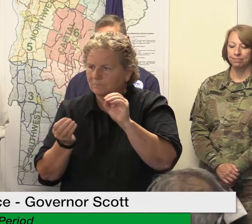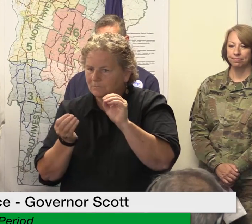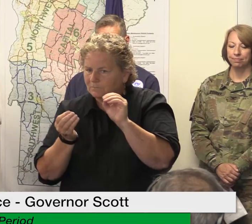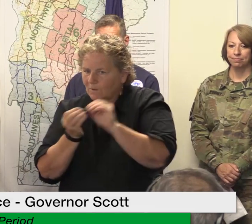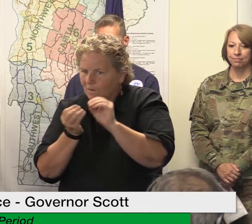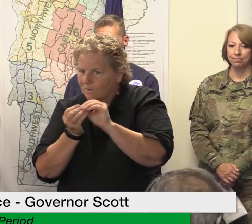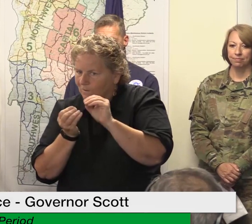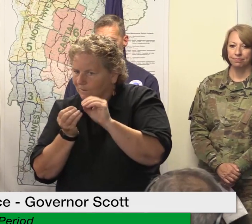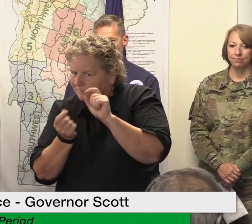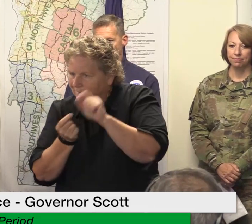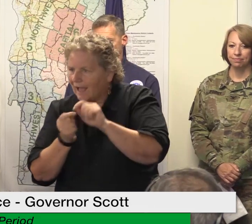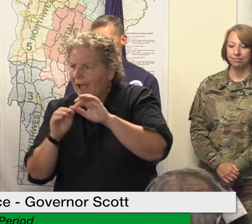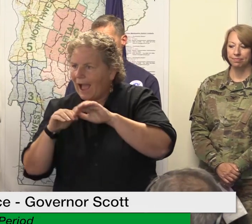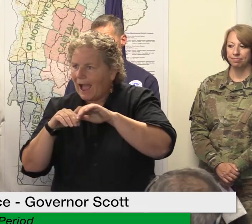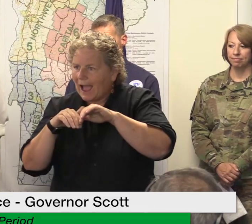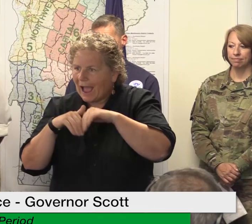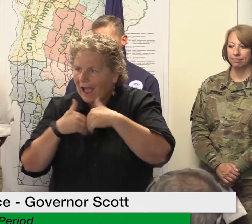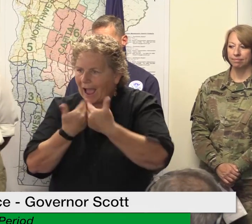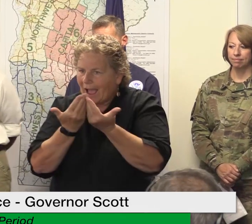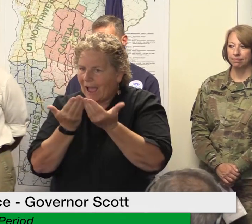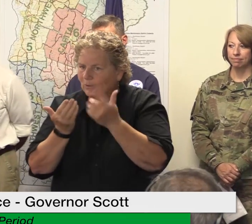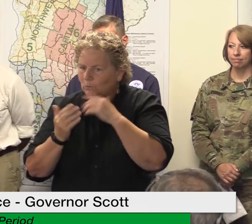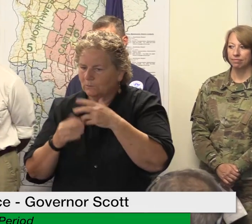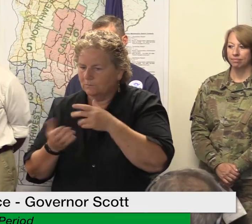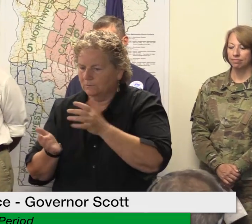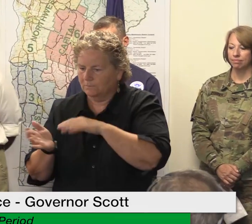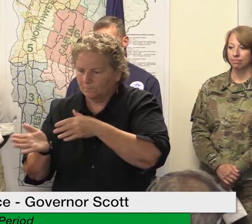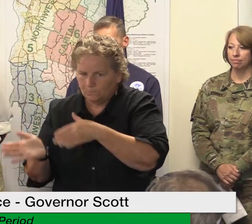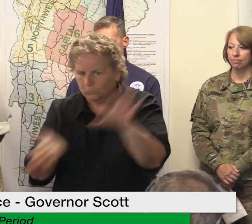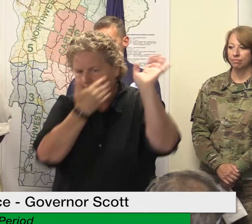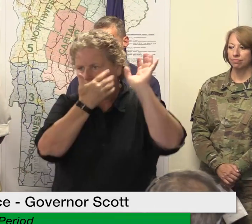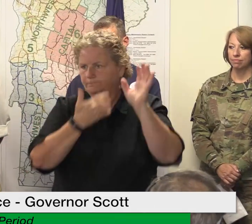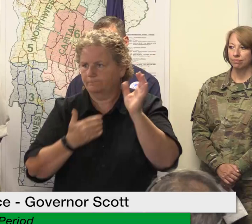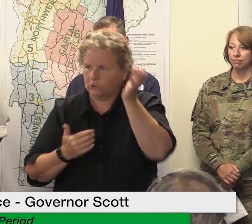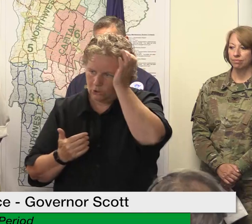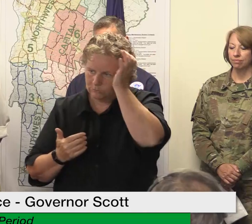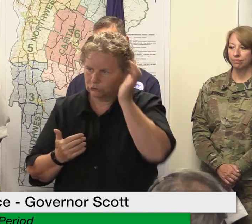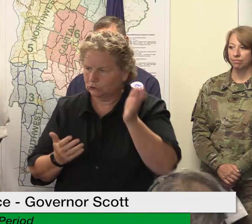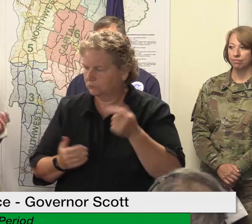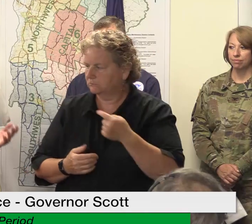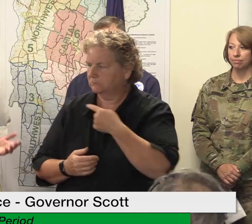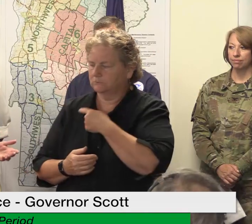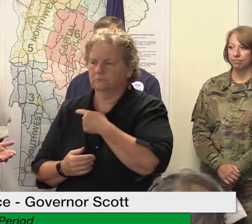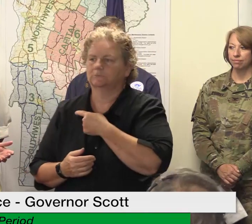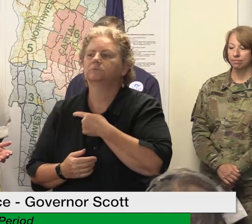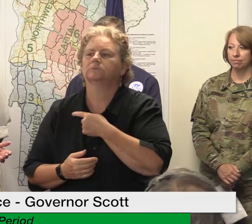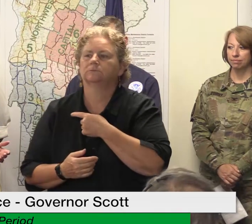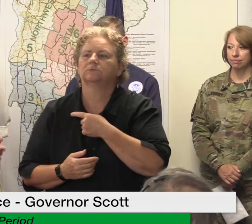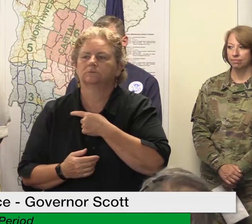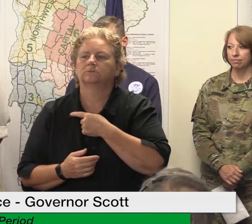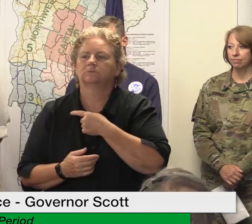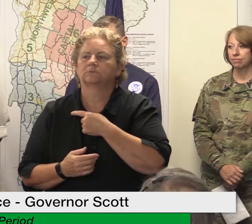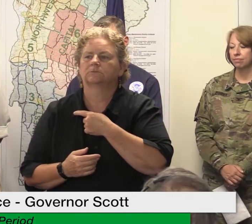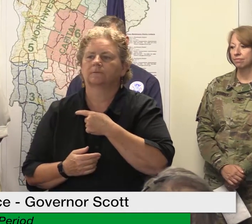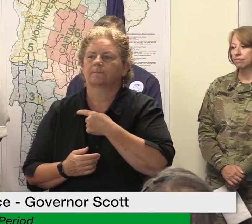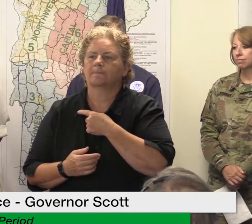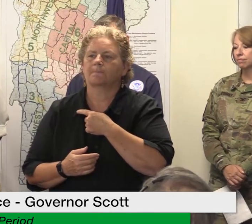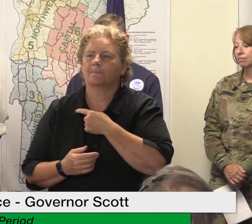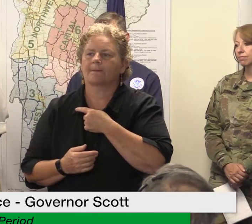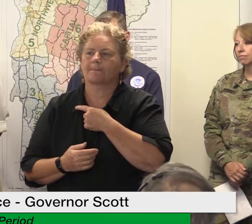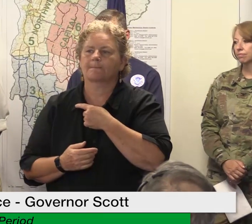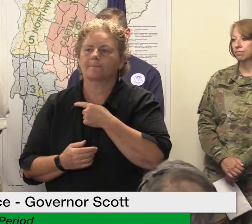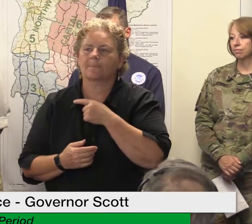something you're preparing to do so that is something that under the umbrella of the state emergency operations